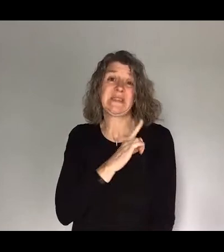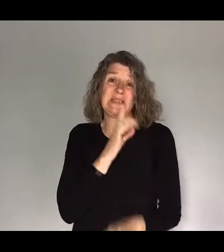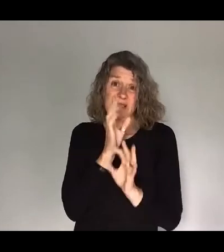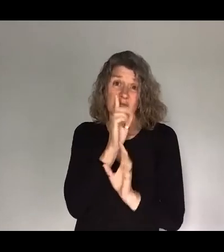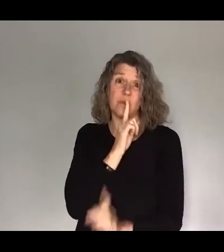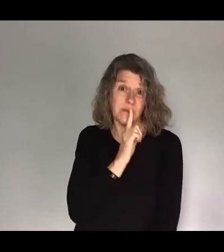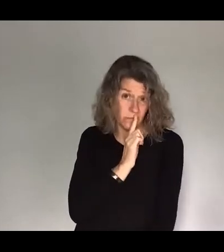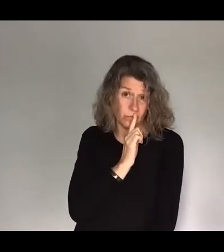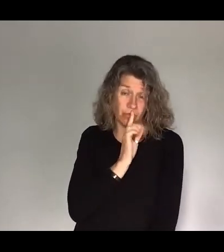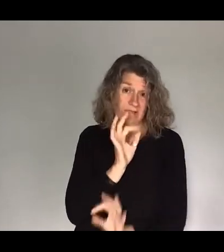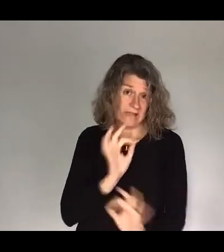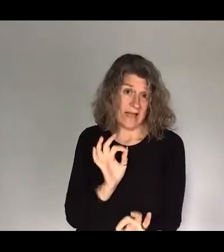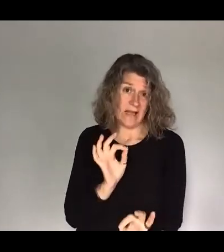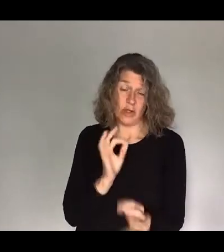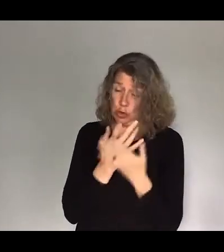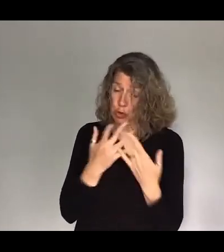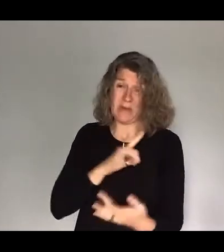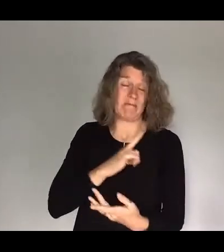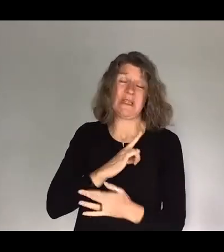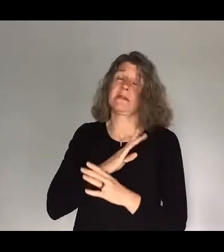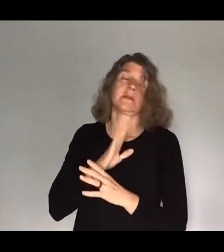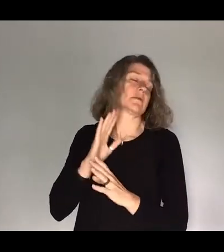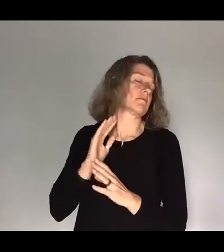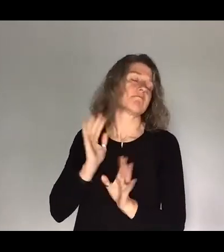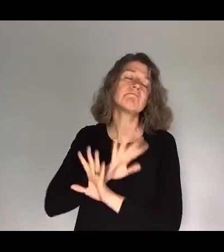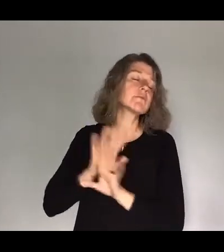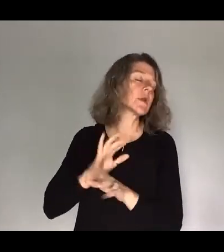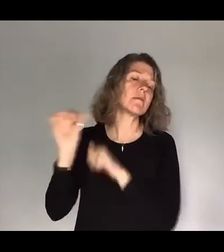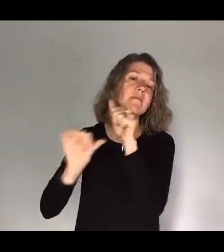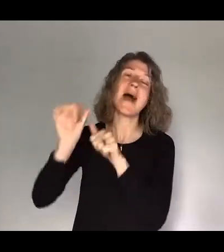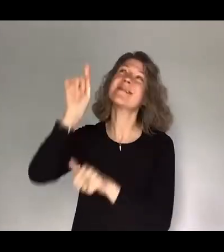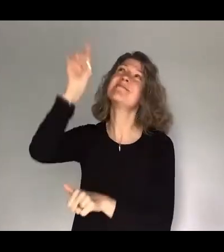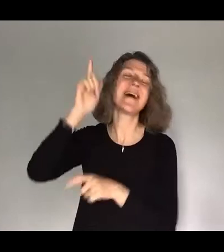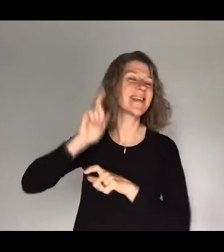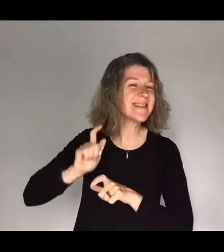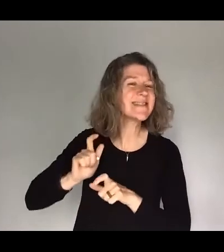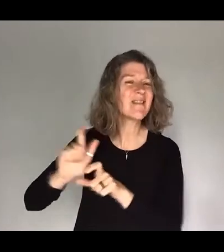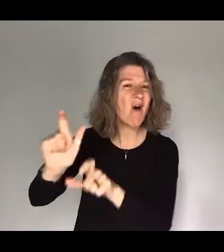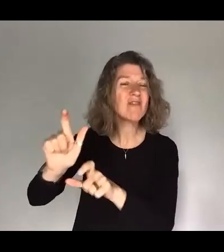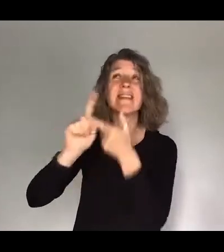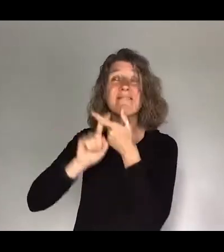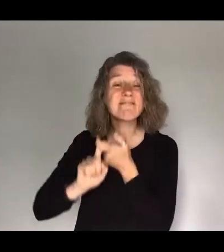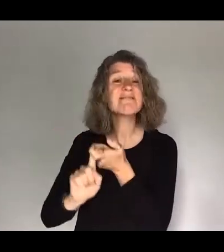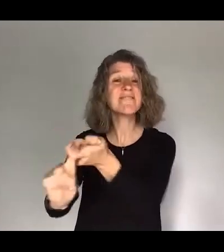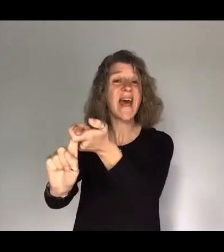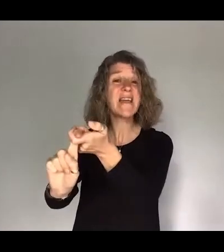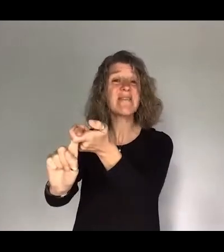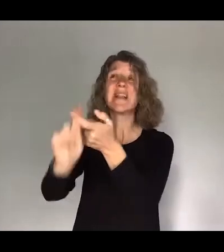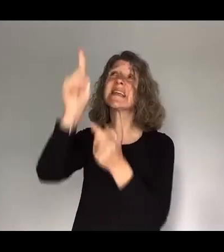reasons not to praise But our God is constant He is faithful and He is true He